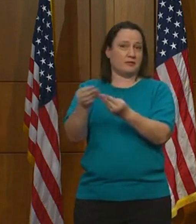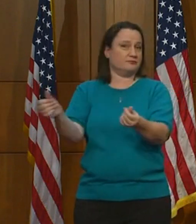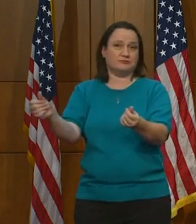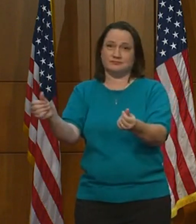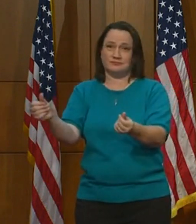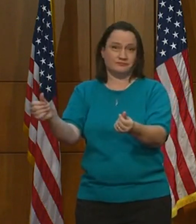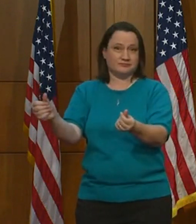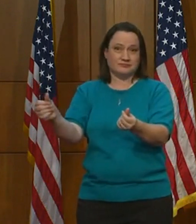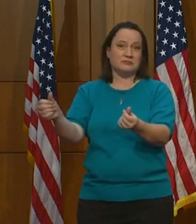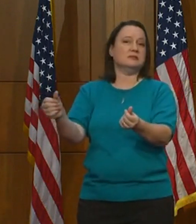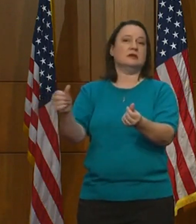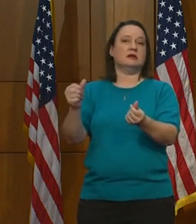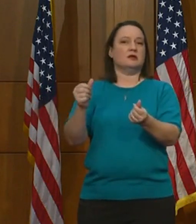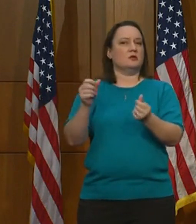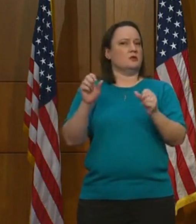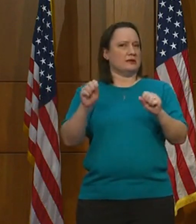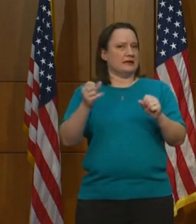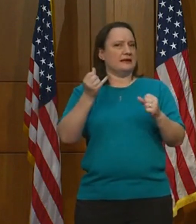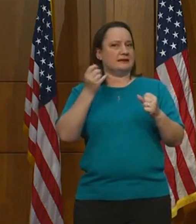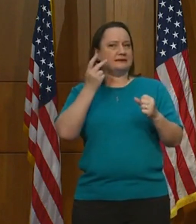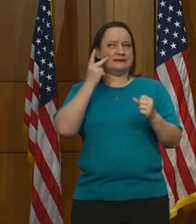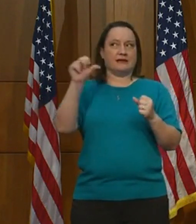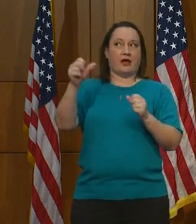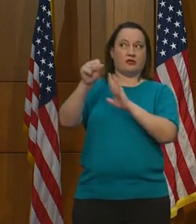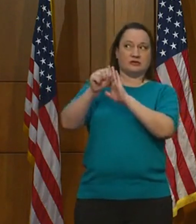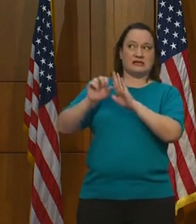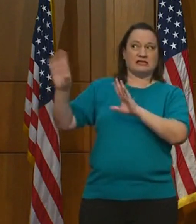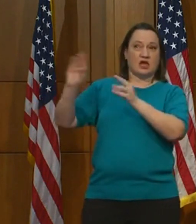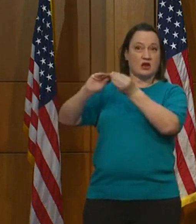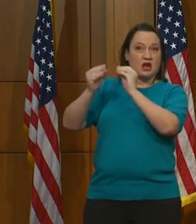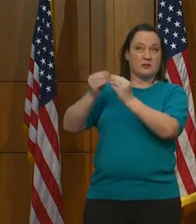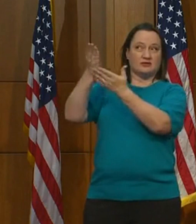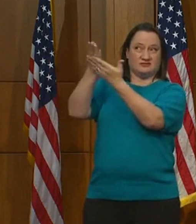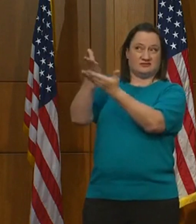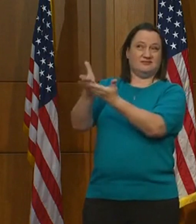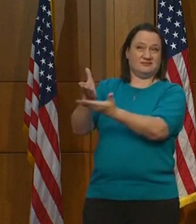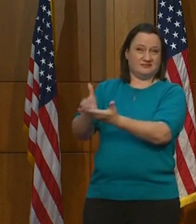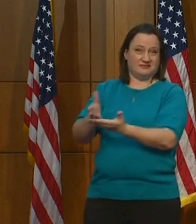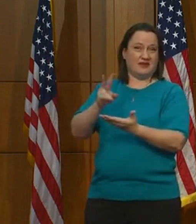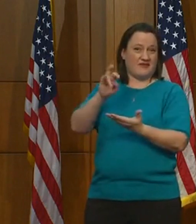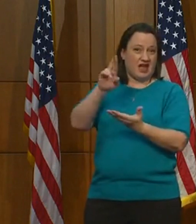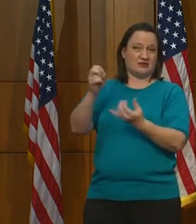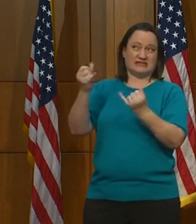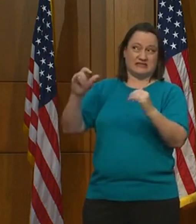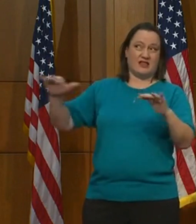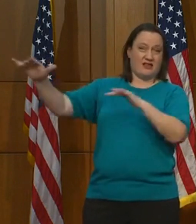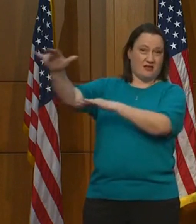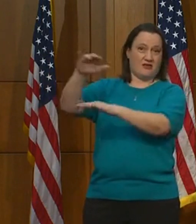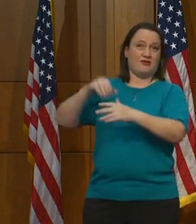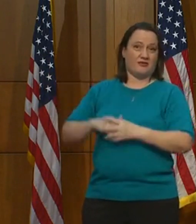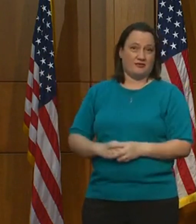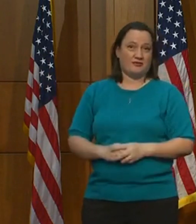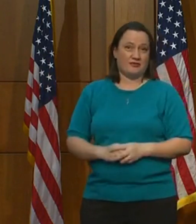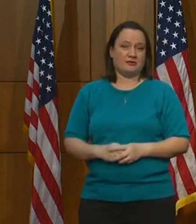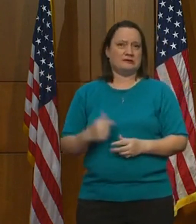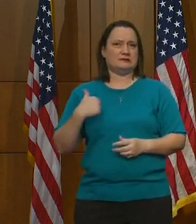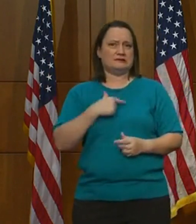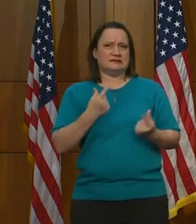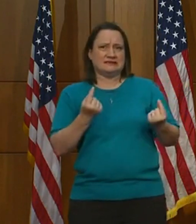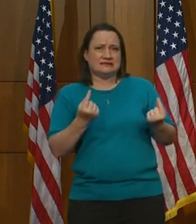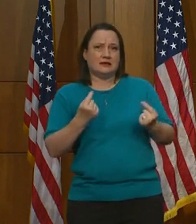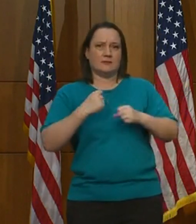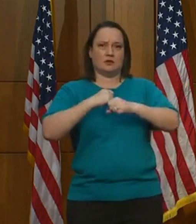We can see that in the numbers from other states. The only thing we can do is protect ourselves